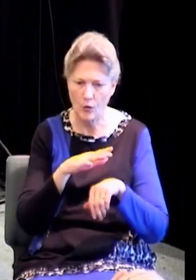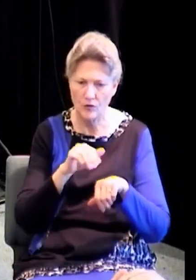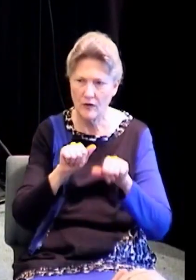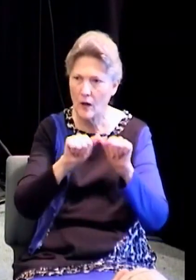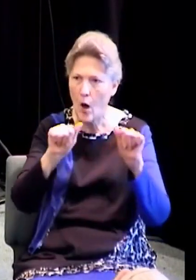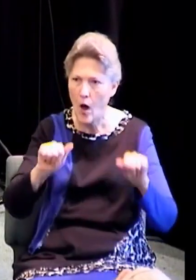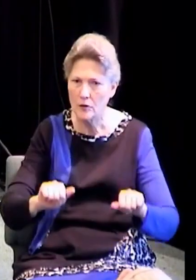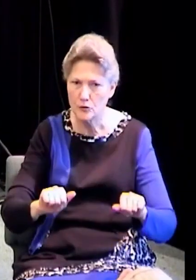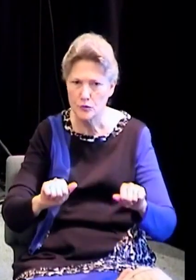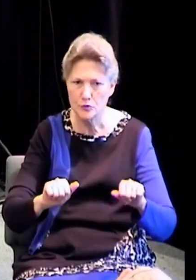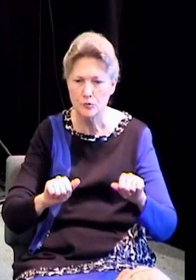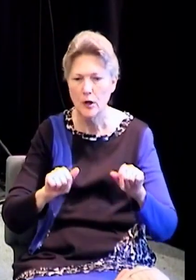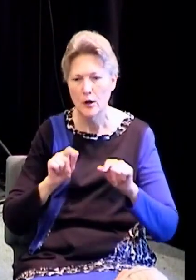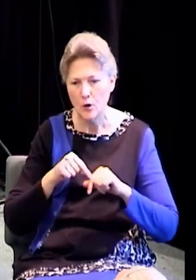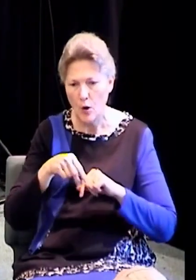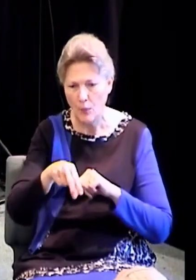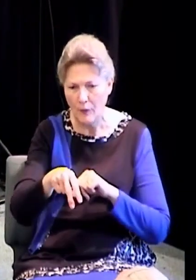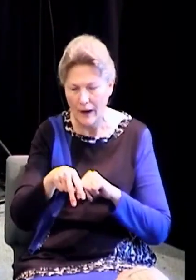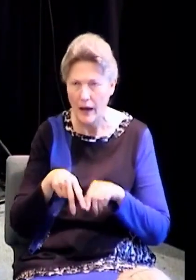stay in the pew and hang on for dear life.